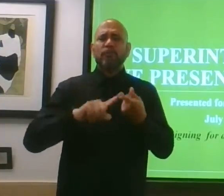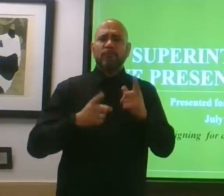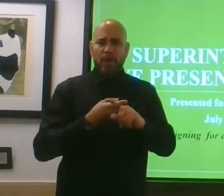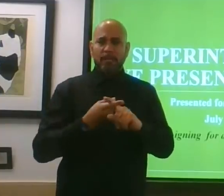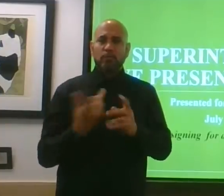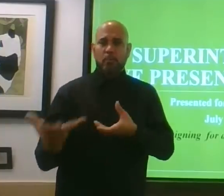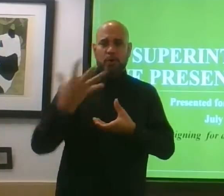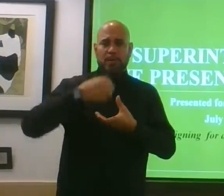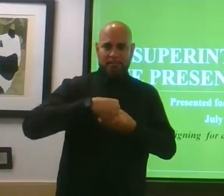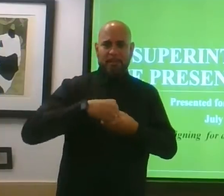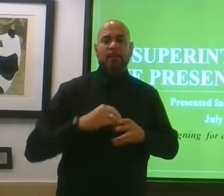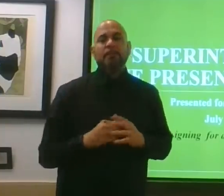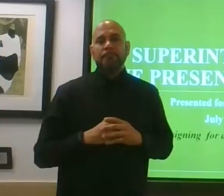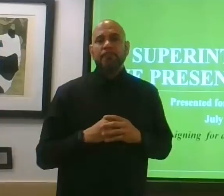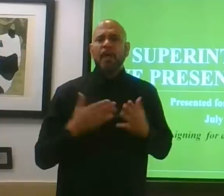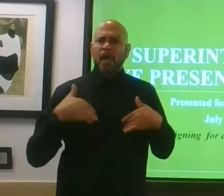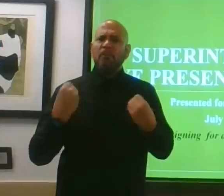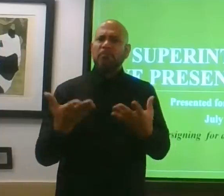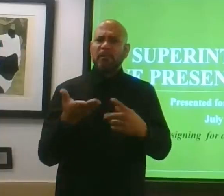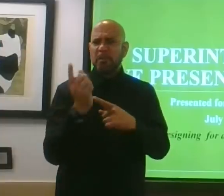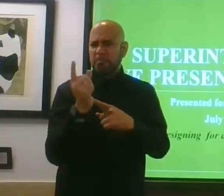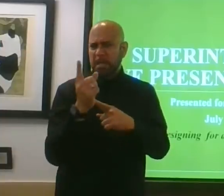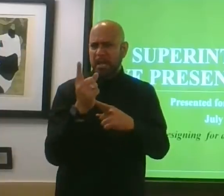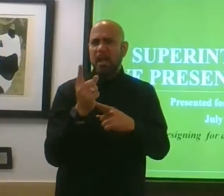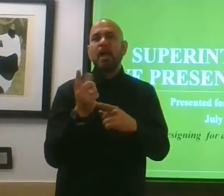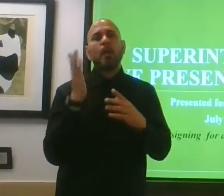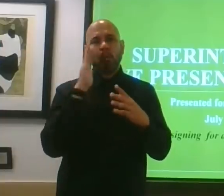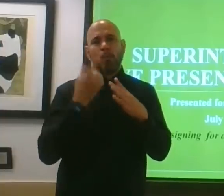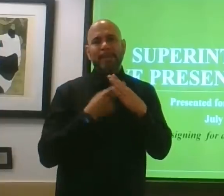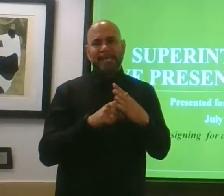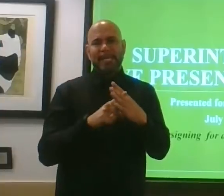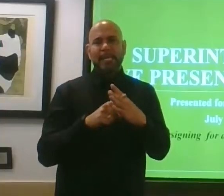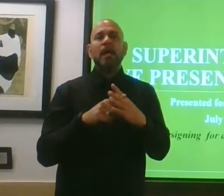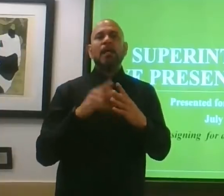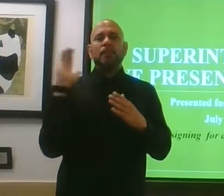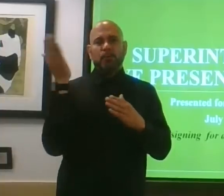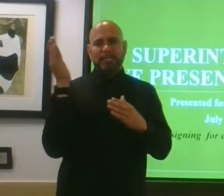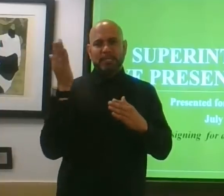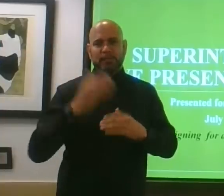participate. I'll give you about a minute, and then we'll begin the presentation.